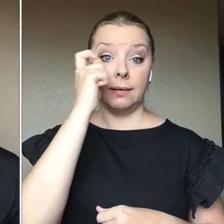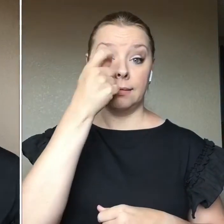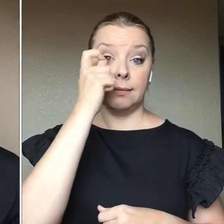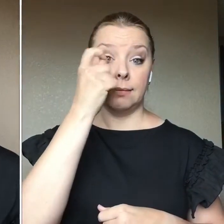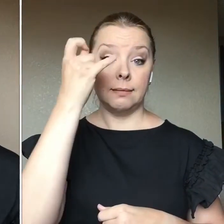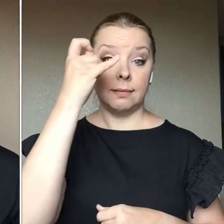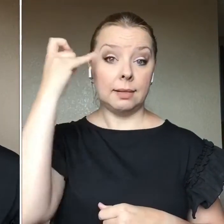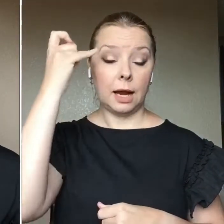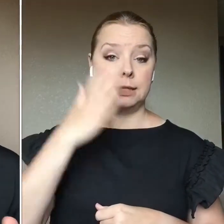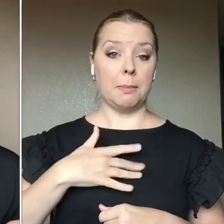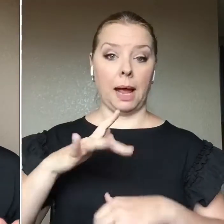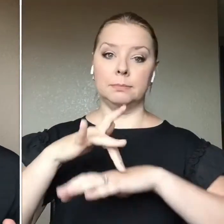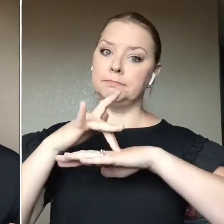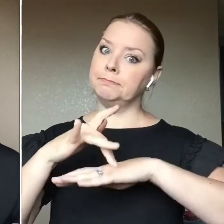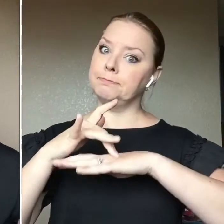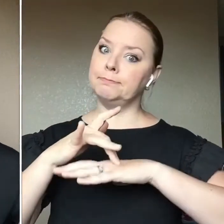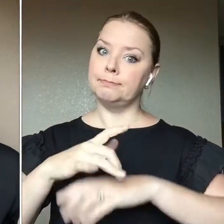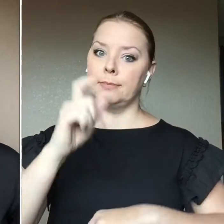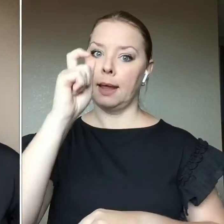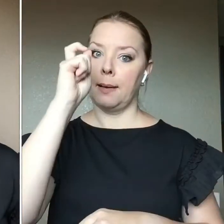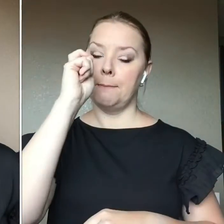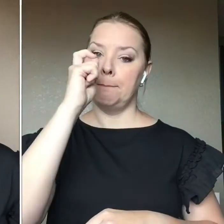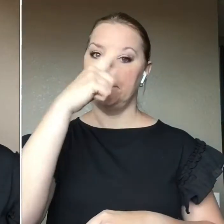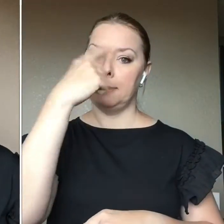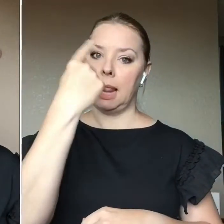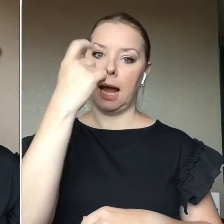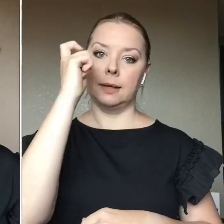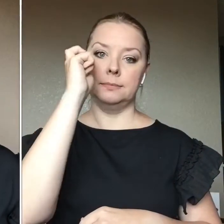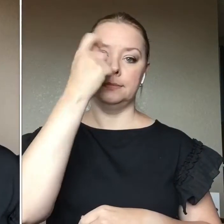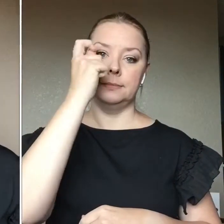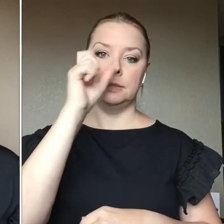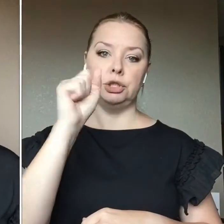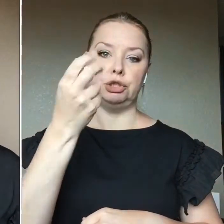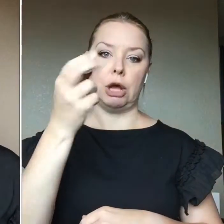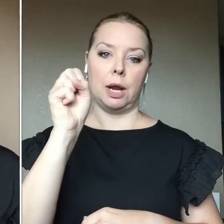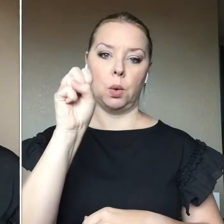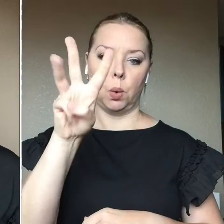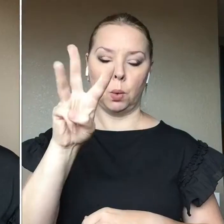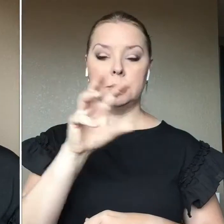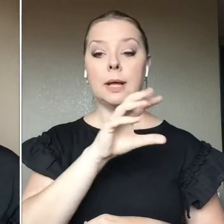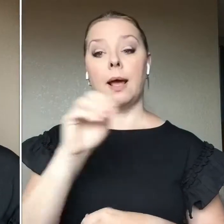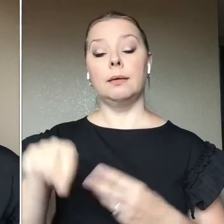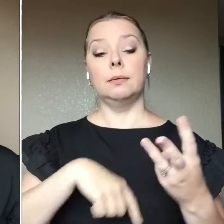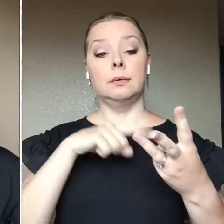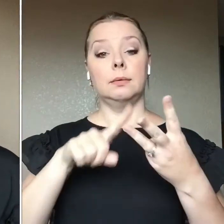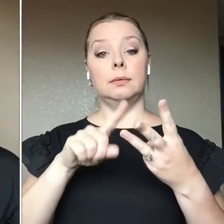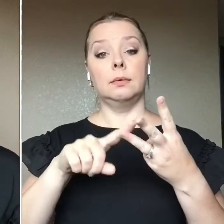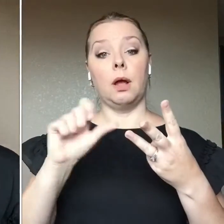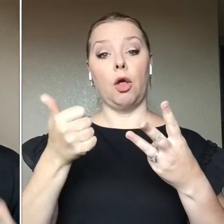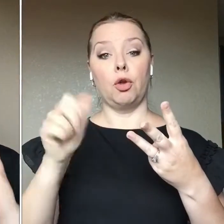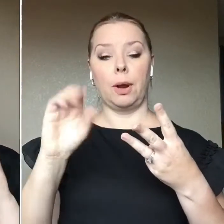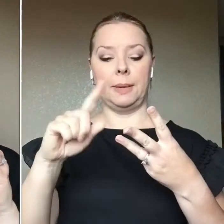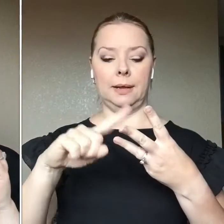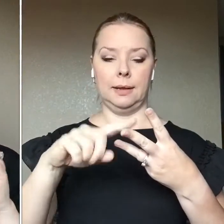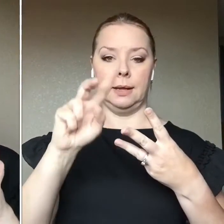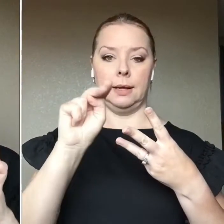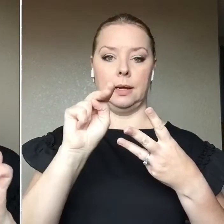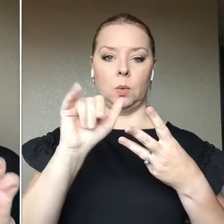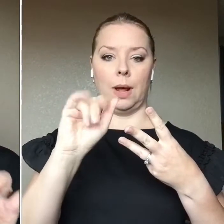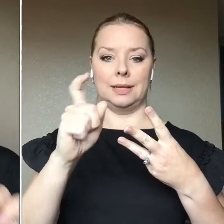eyeshadows. Um, so we'll talk about that in a second. And then the other company, so NYX, we're also going to use their foundation because,